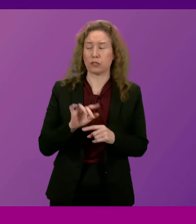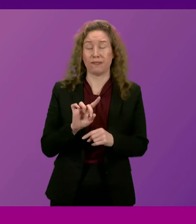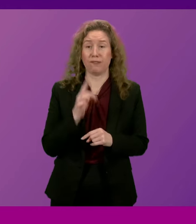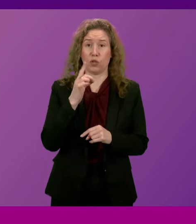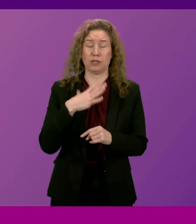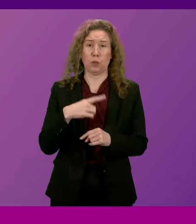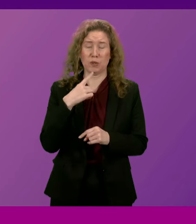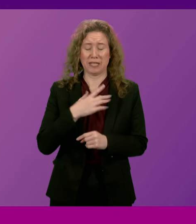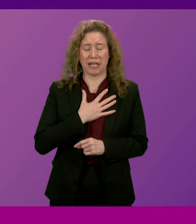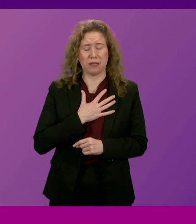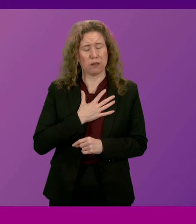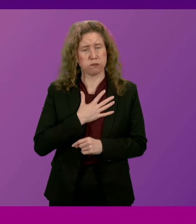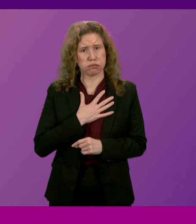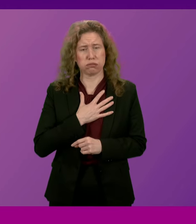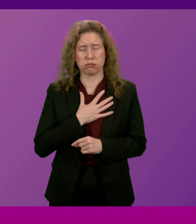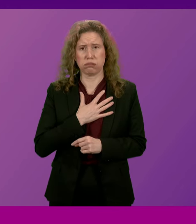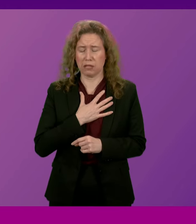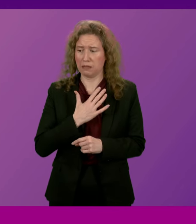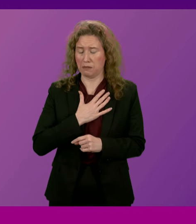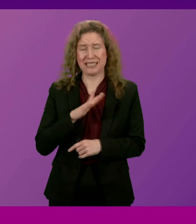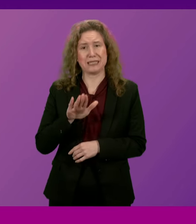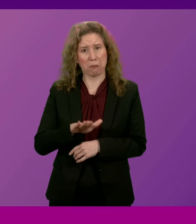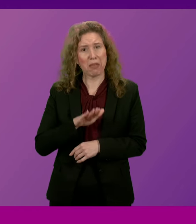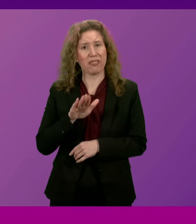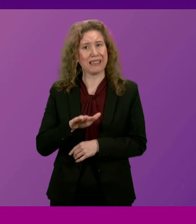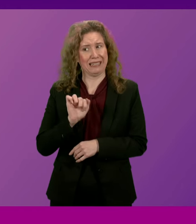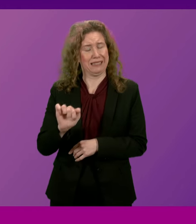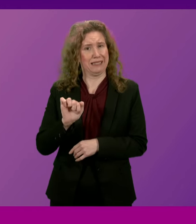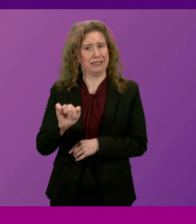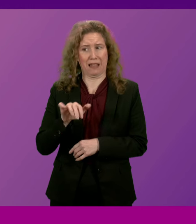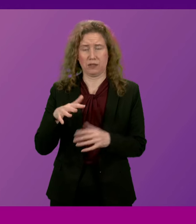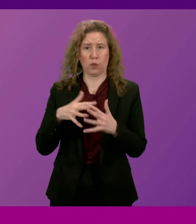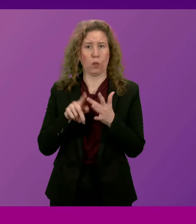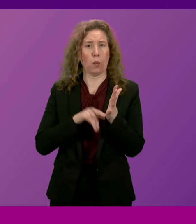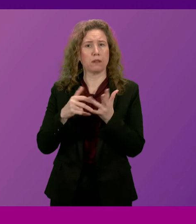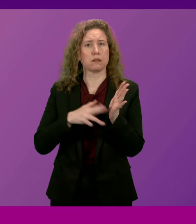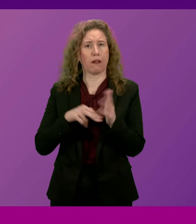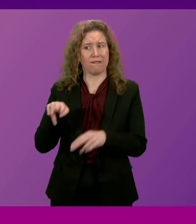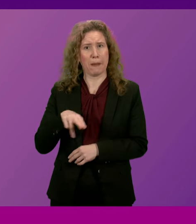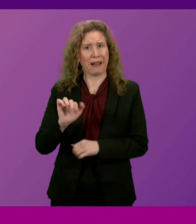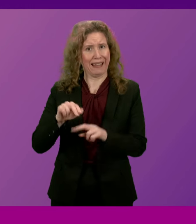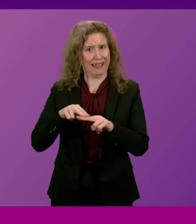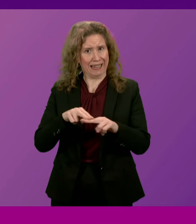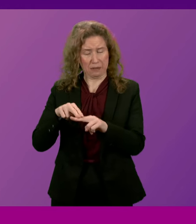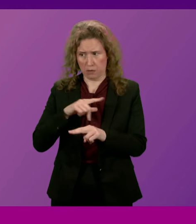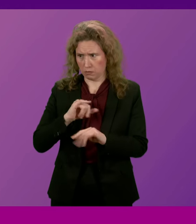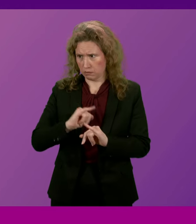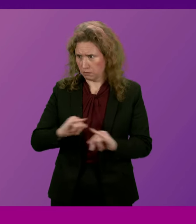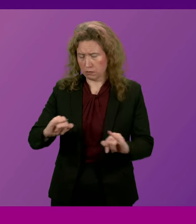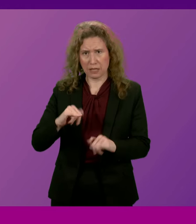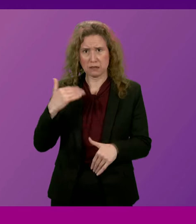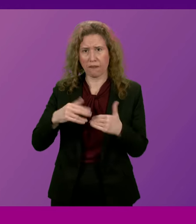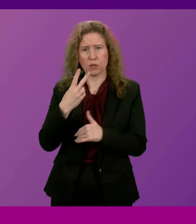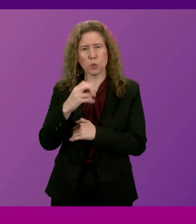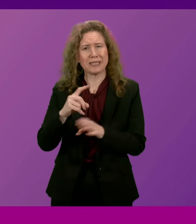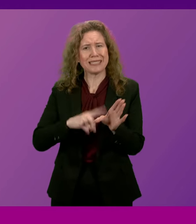say is to express my sympathy to the Wilson family at the tragedy they suffered almost